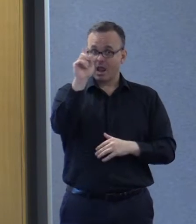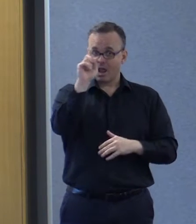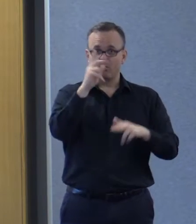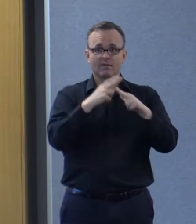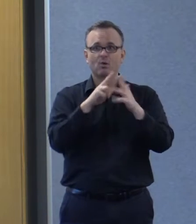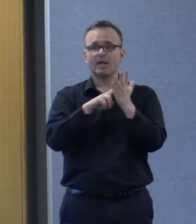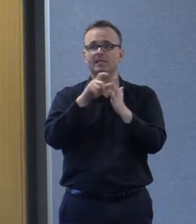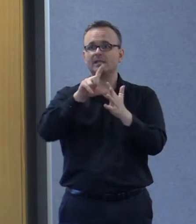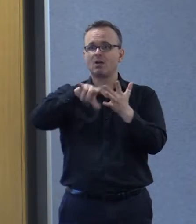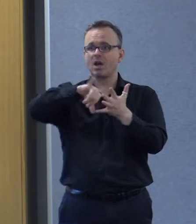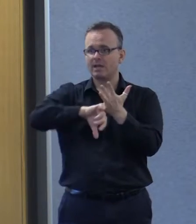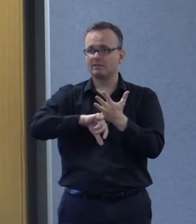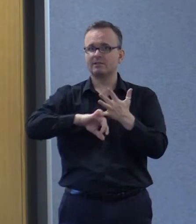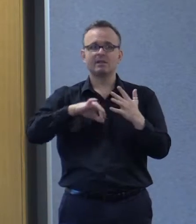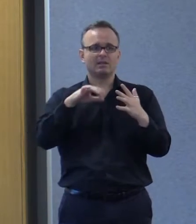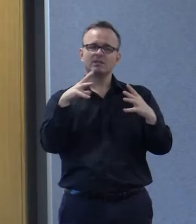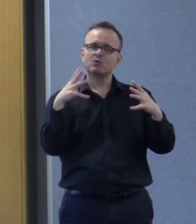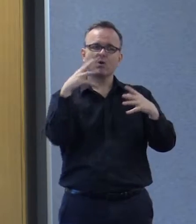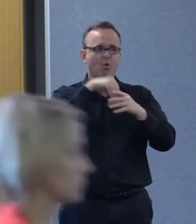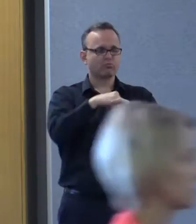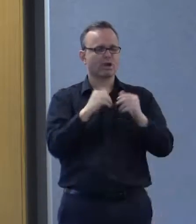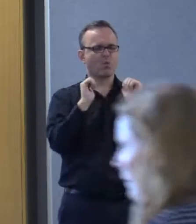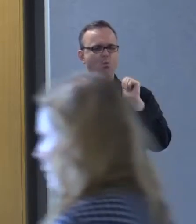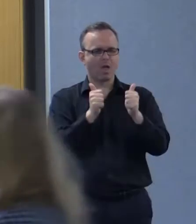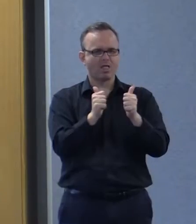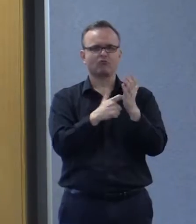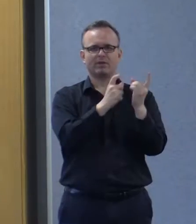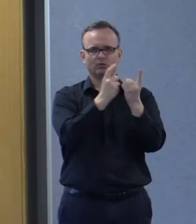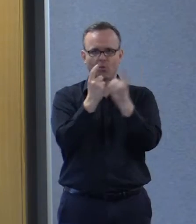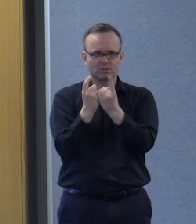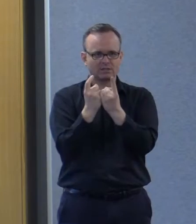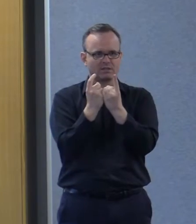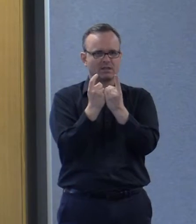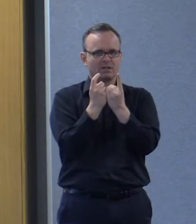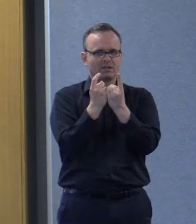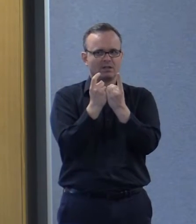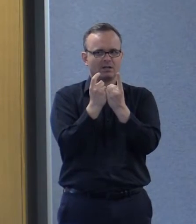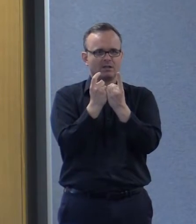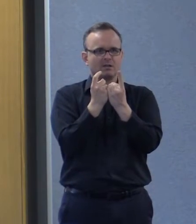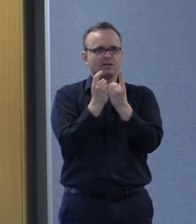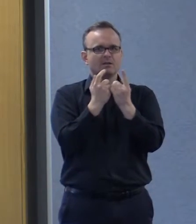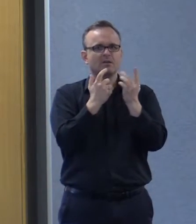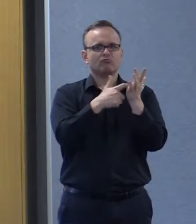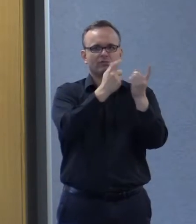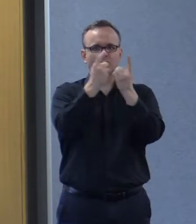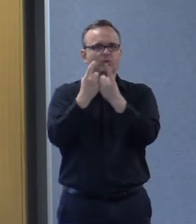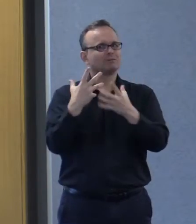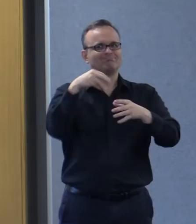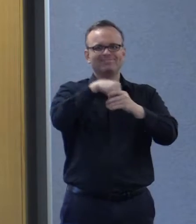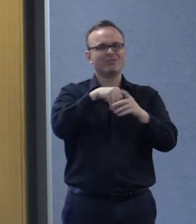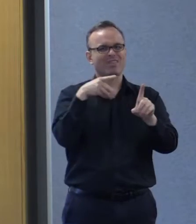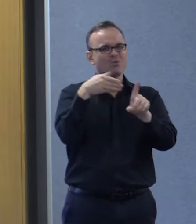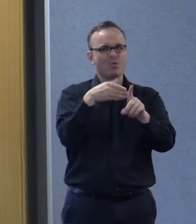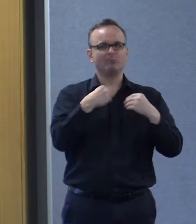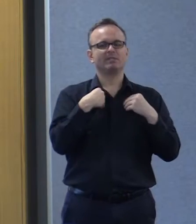for the NDIS is to incorporate well-resourced access and equity measures into the core business of the NDIS